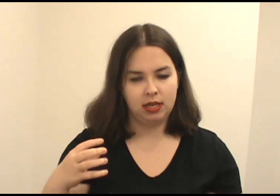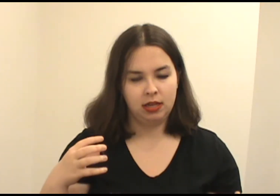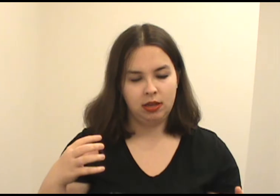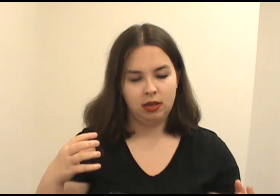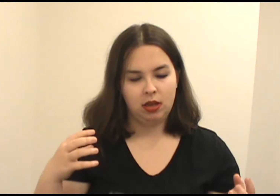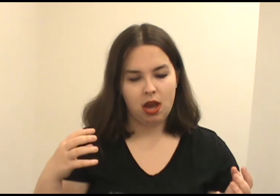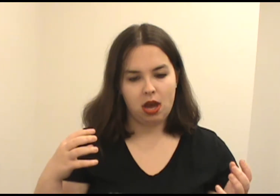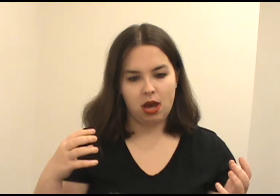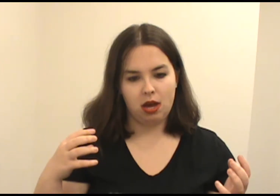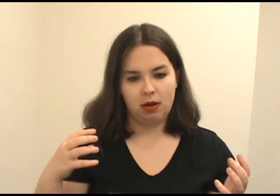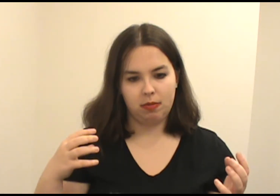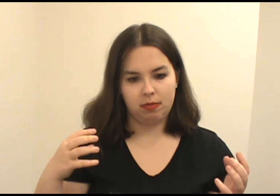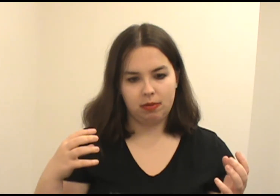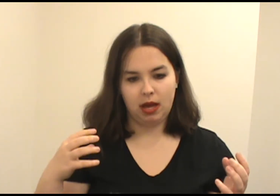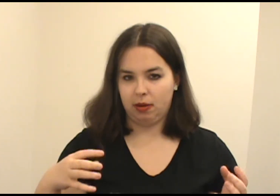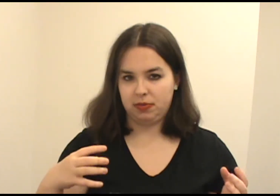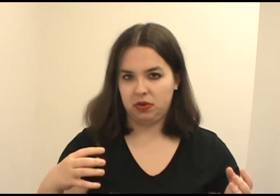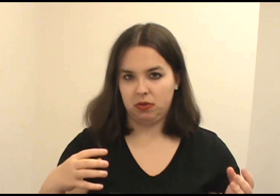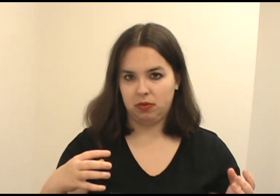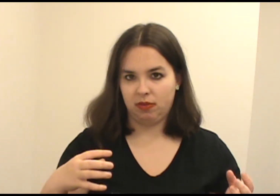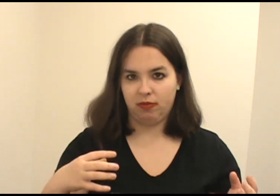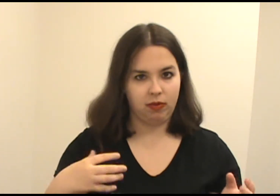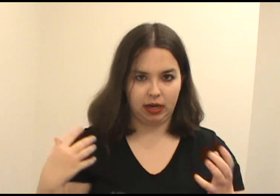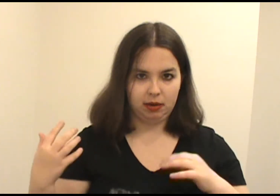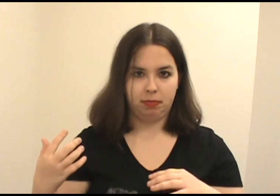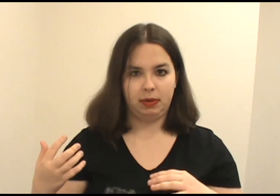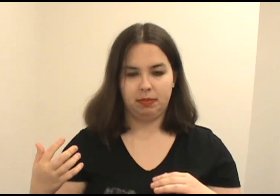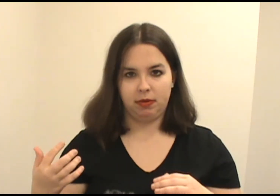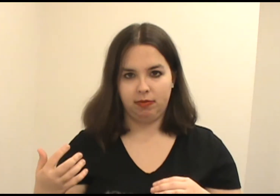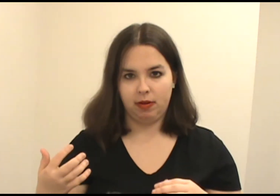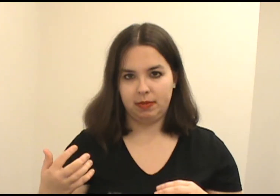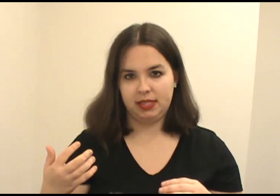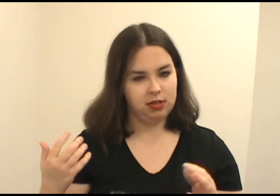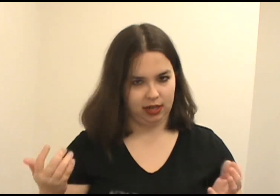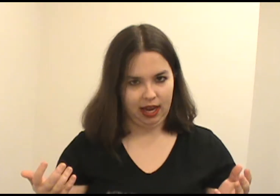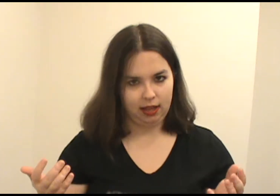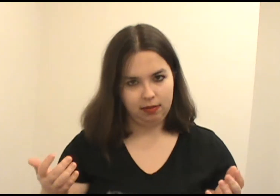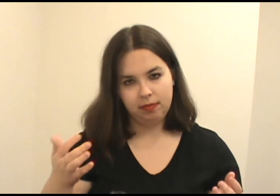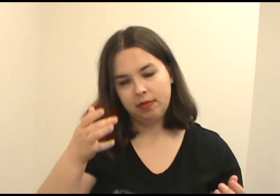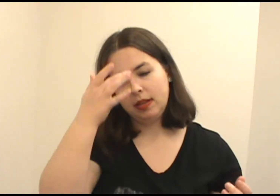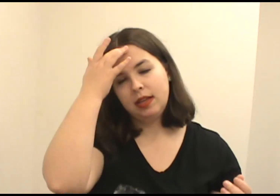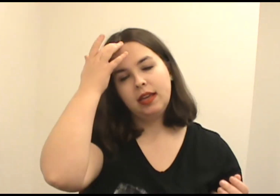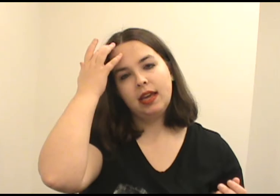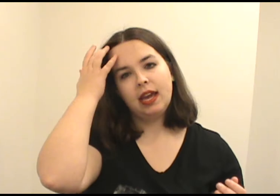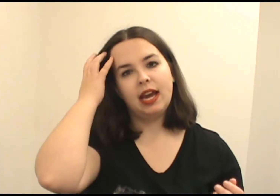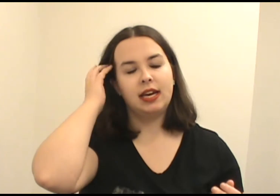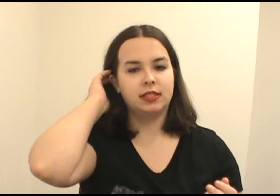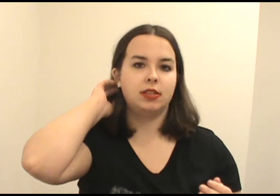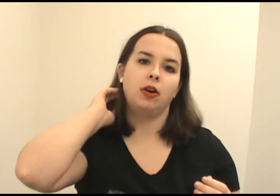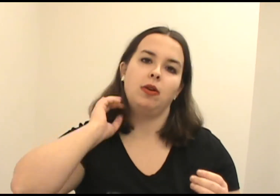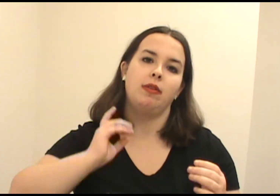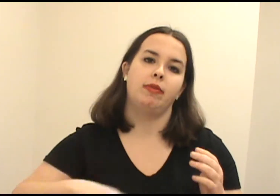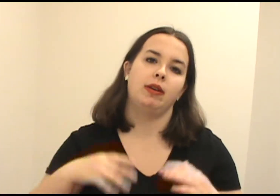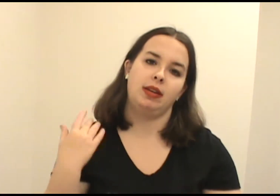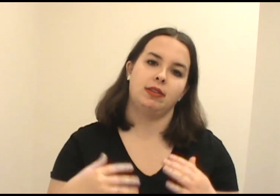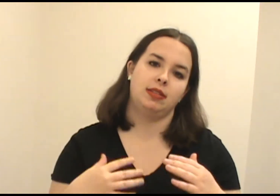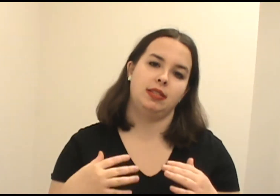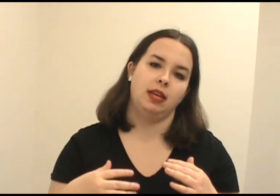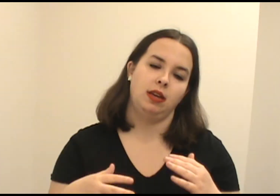help to free people from essentially hell. And so I'm very curious to see